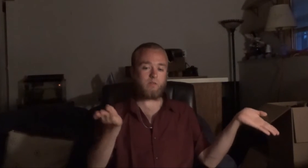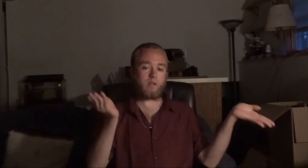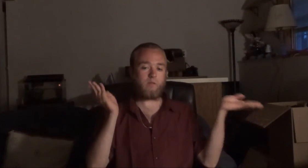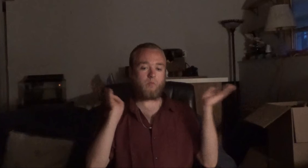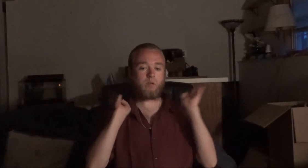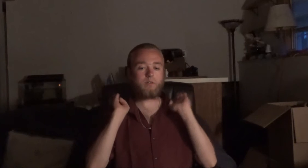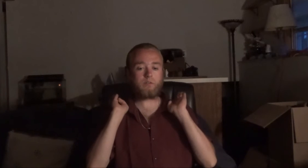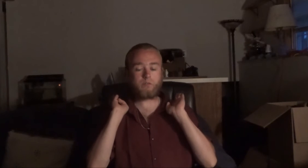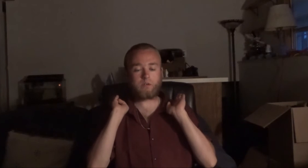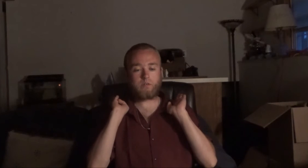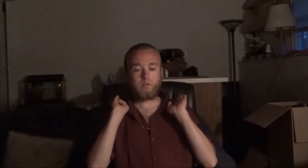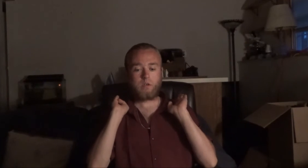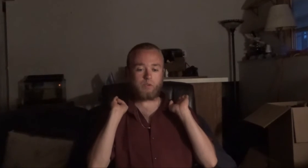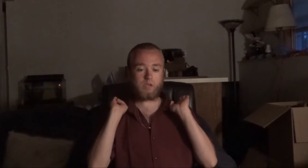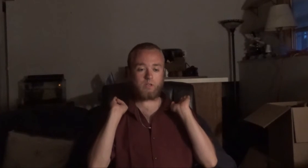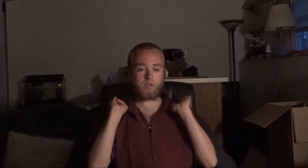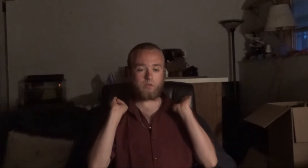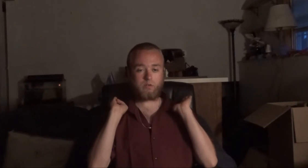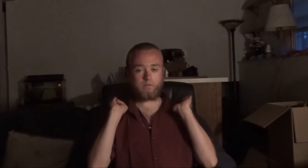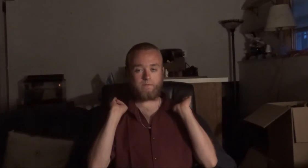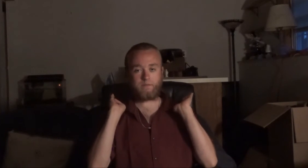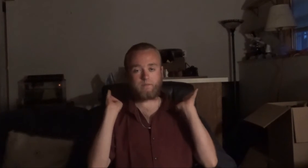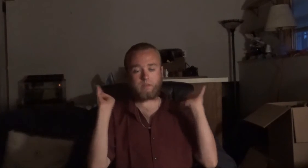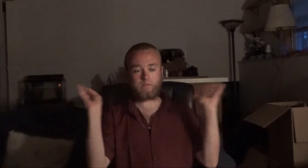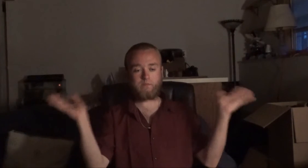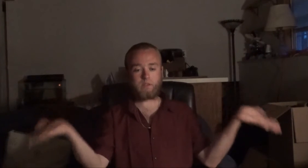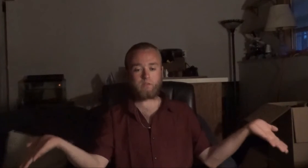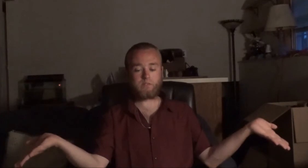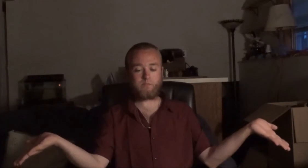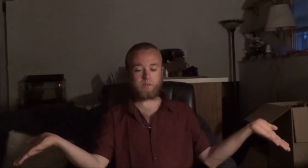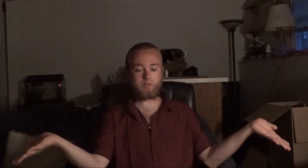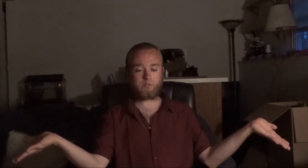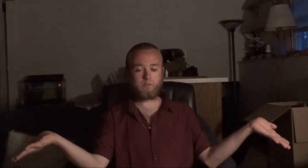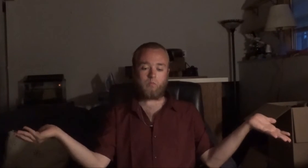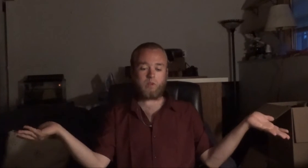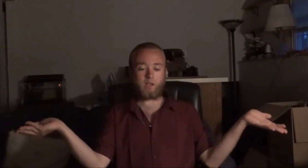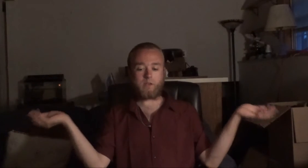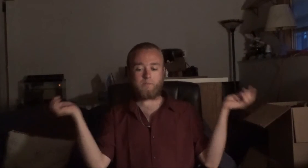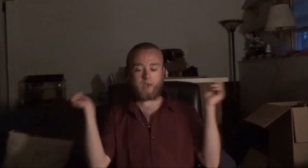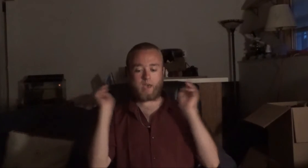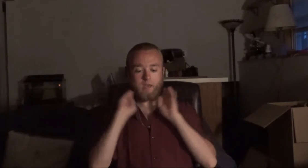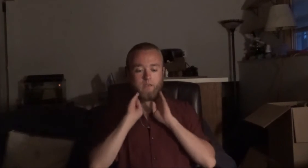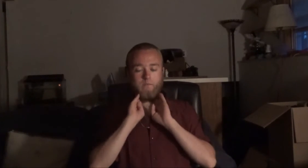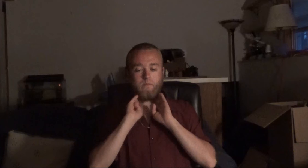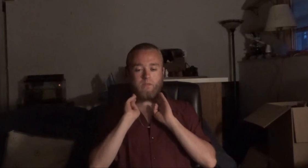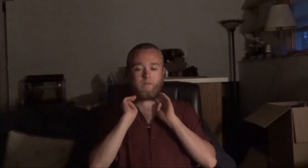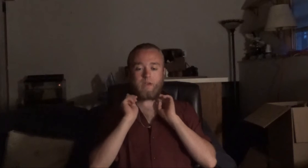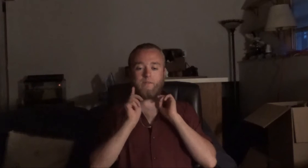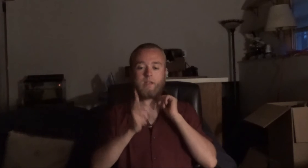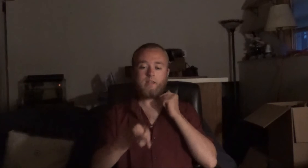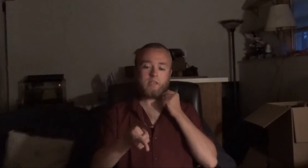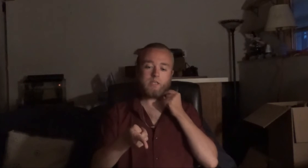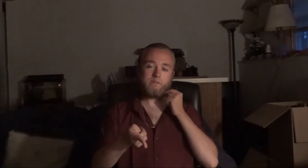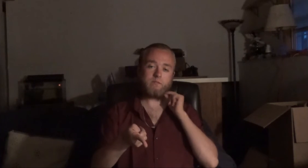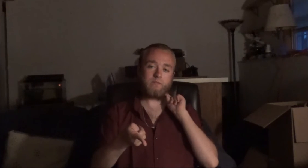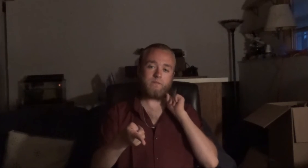and I want to do a really good 50th video special when I come back. If you have any ideas for the